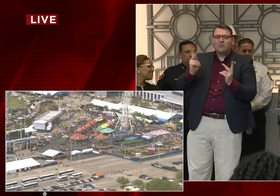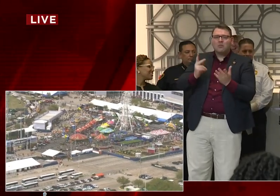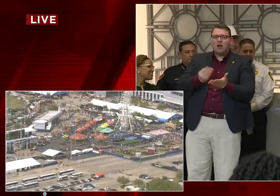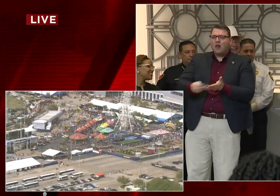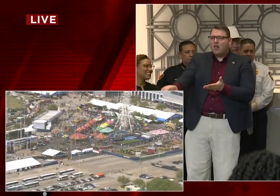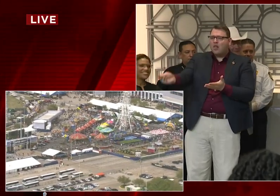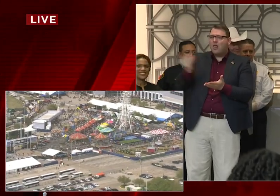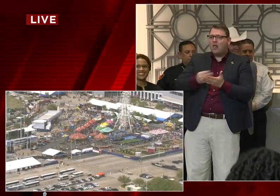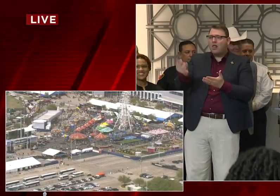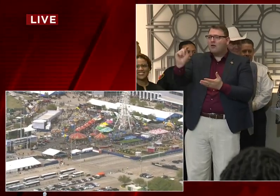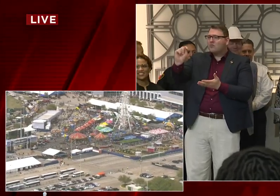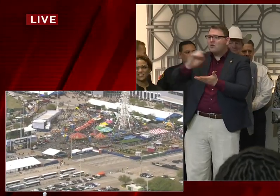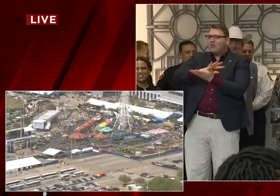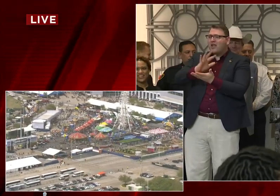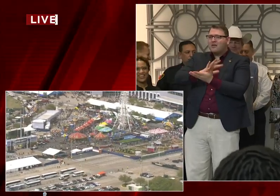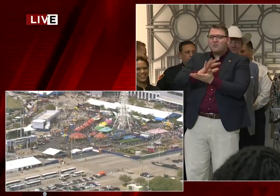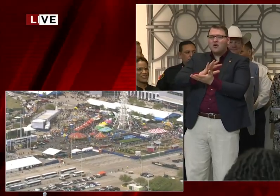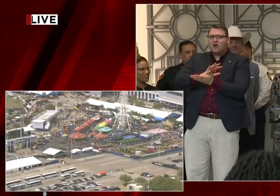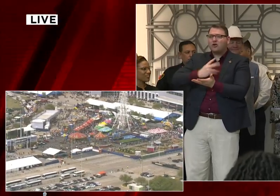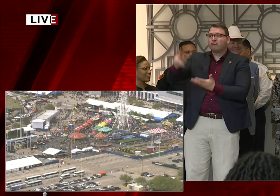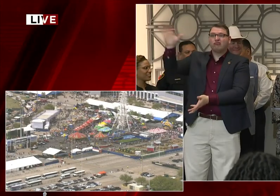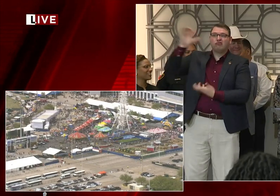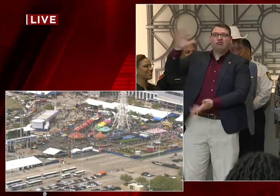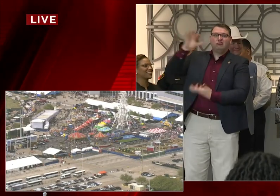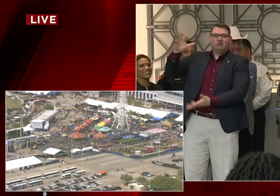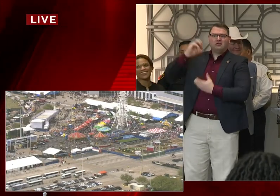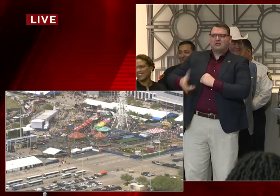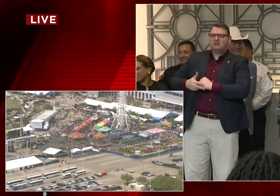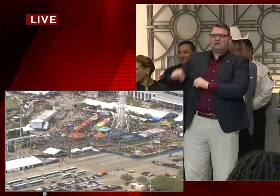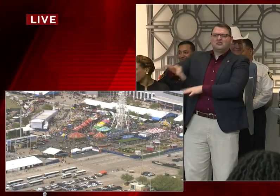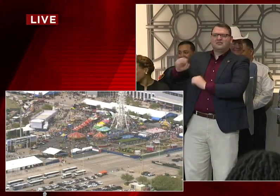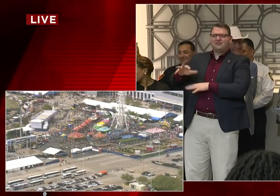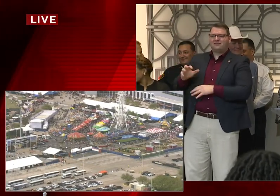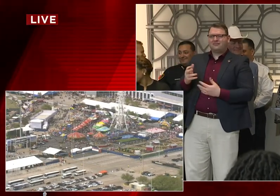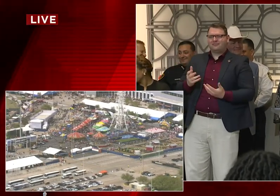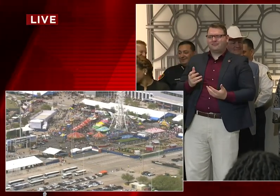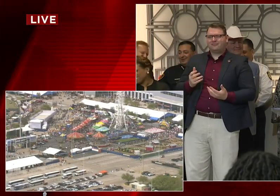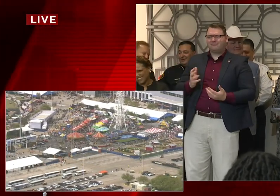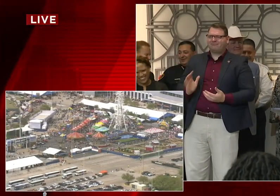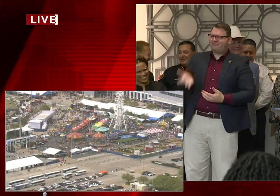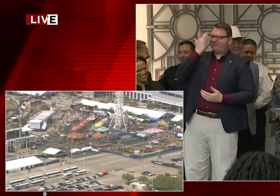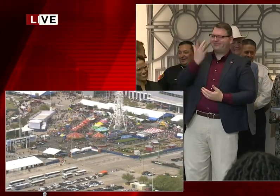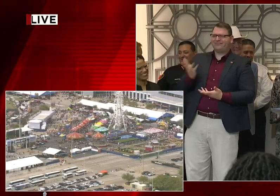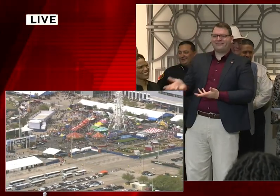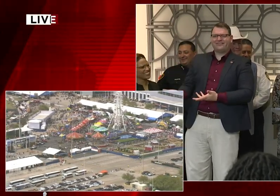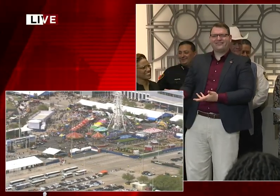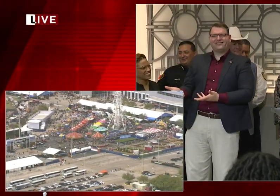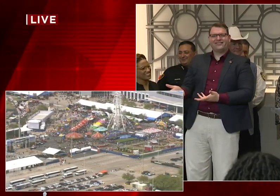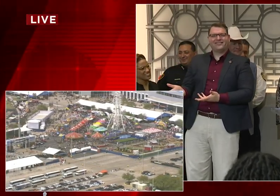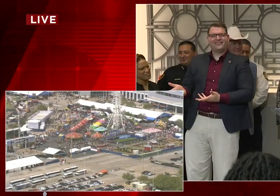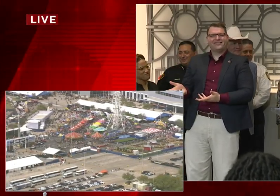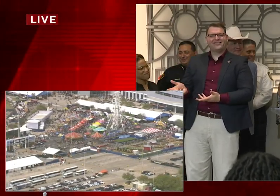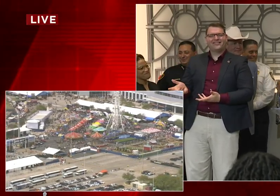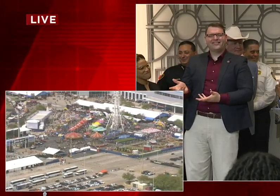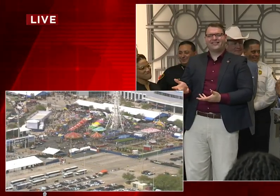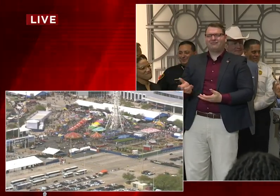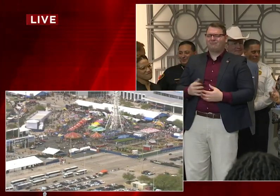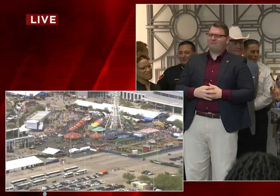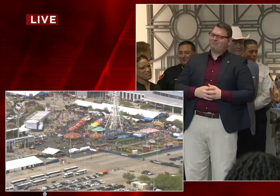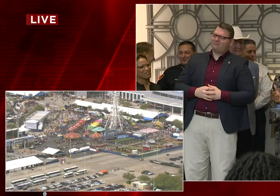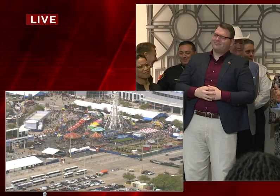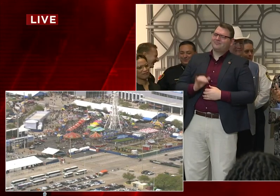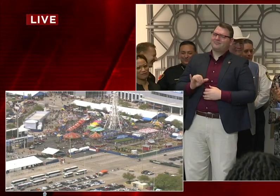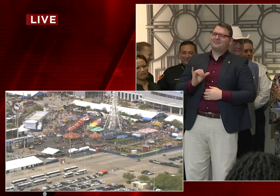That one I don't get. So let me just say, we said we will make decisions based on the facts, the science, and the medical